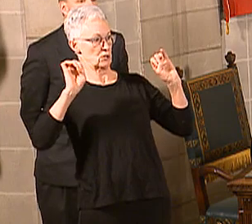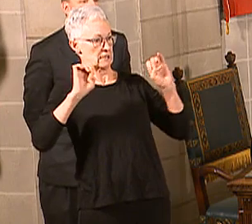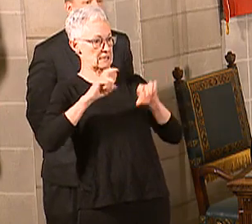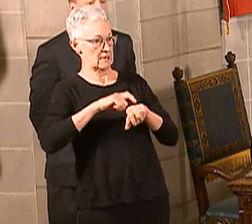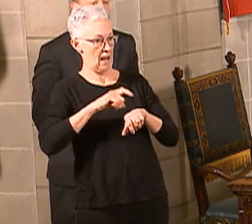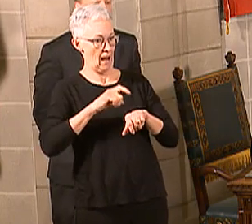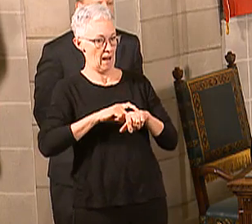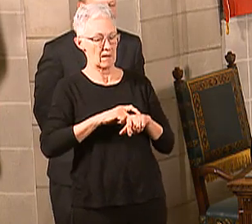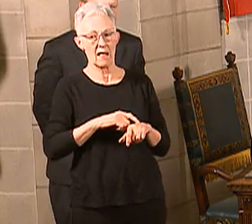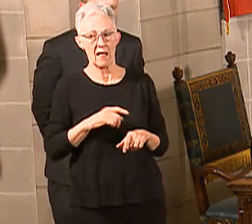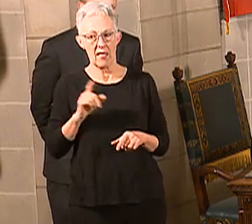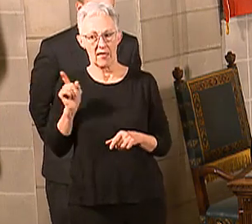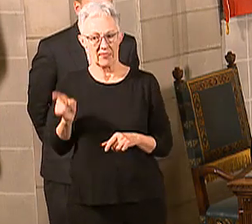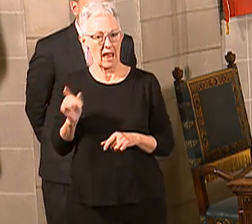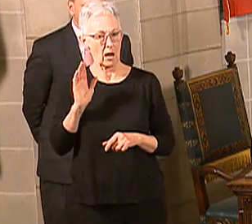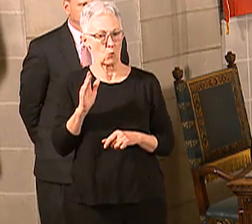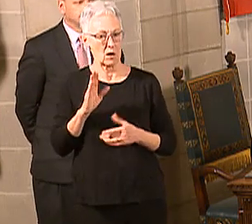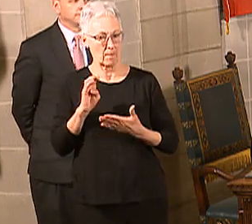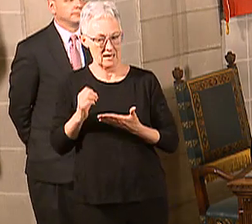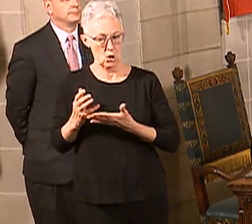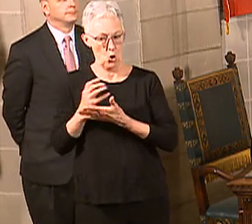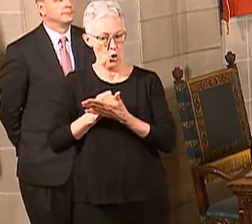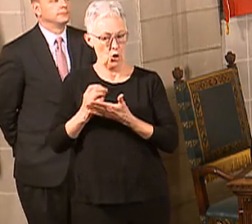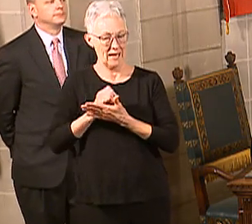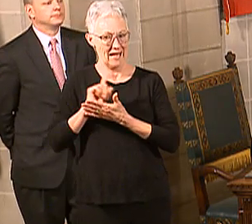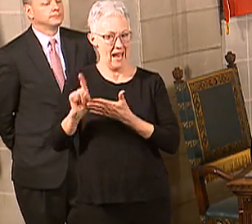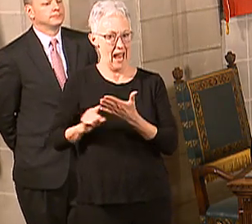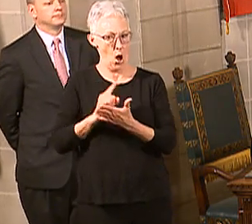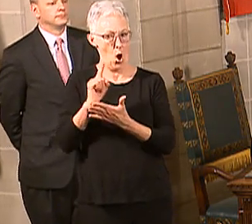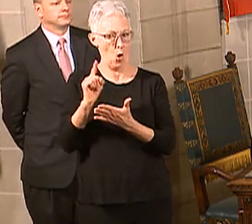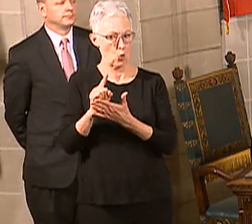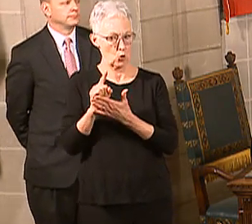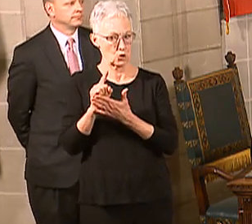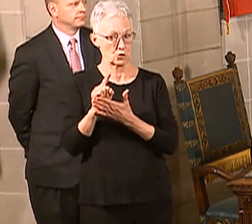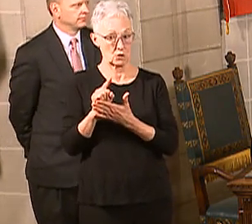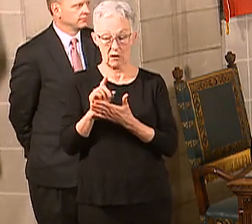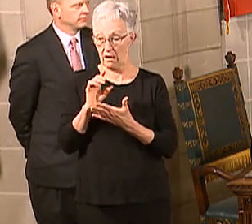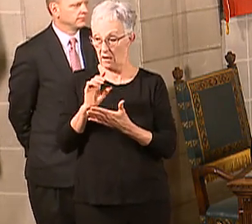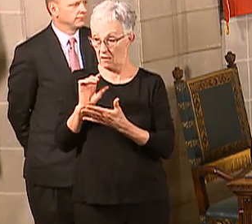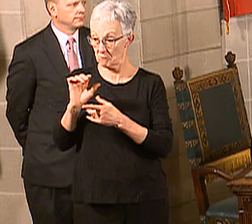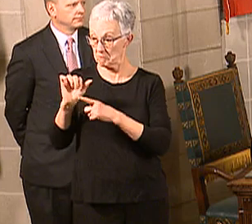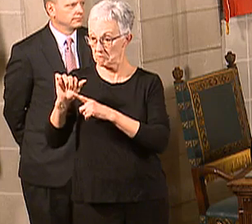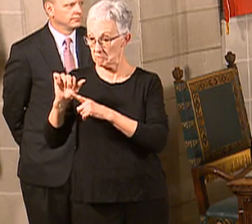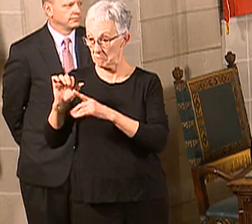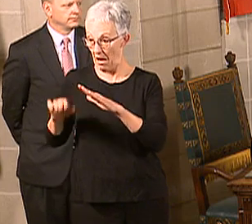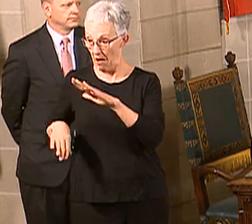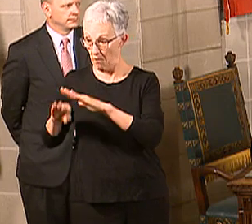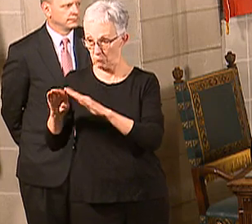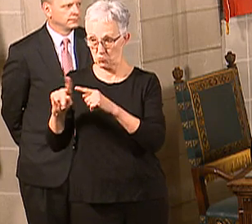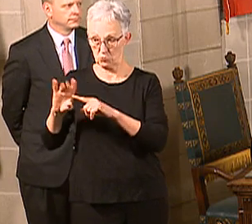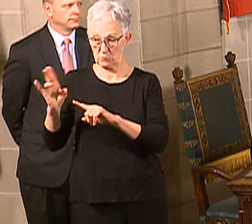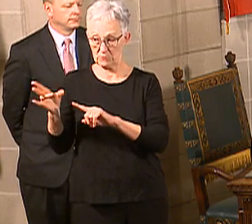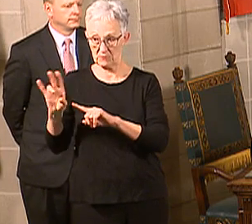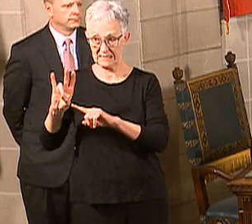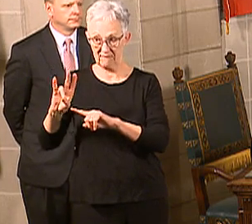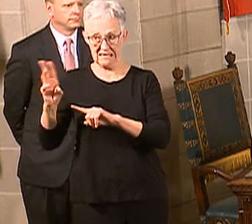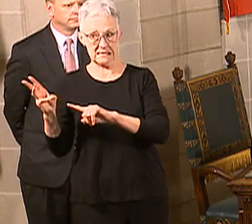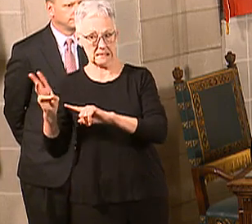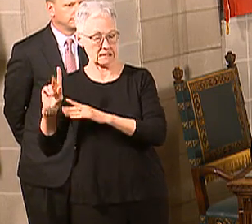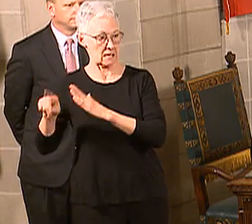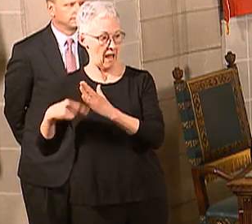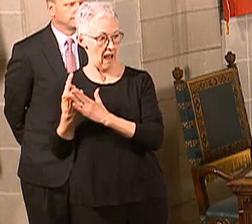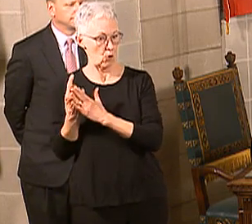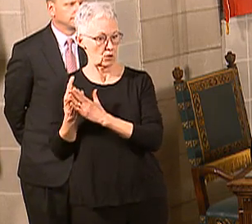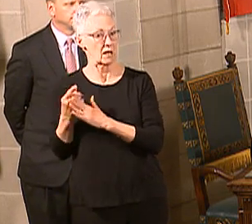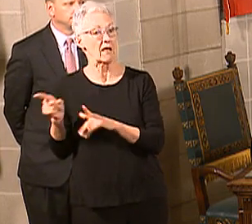go back and redo the 76. If they get to 76 hours of that training, then they will be able to continue forward.